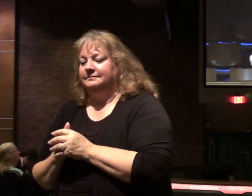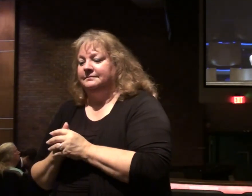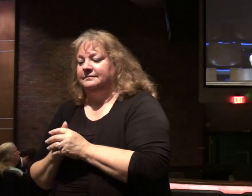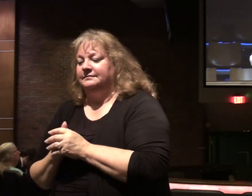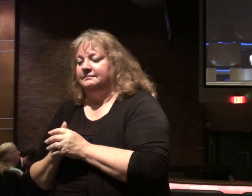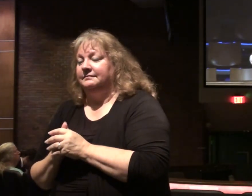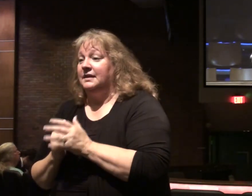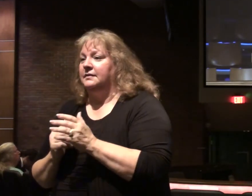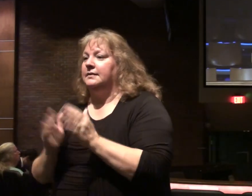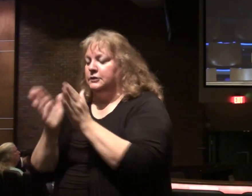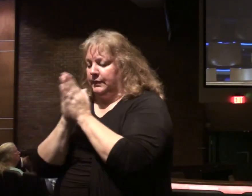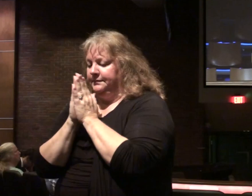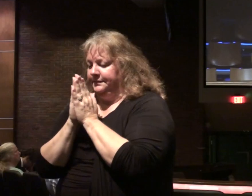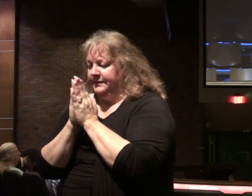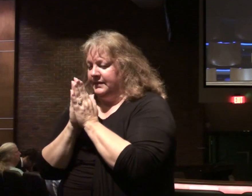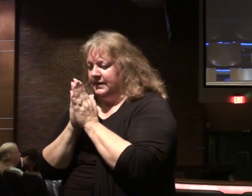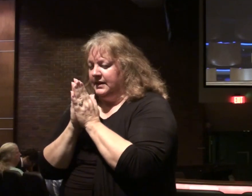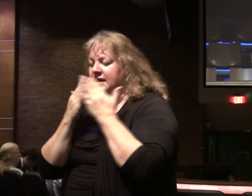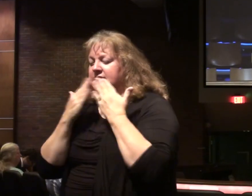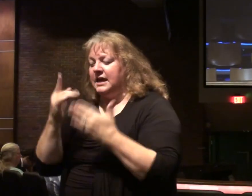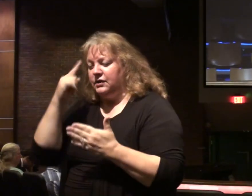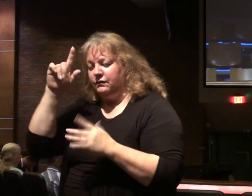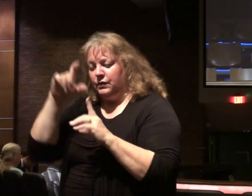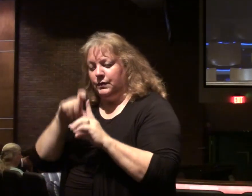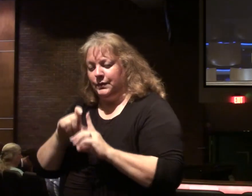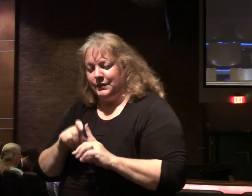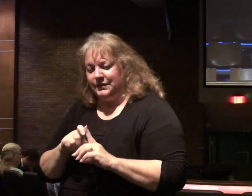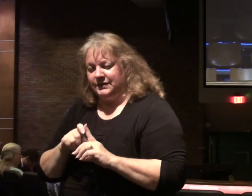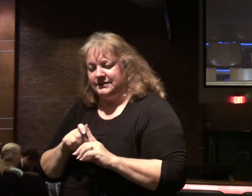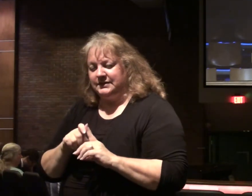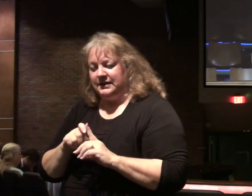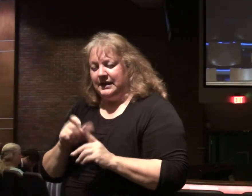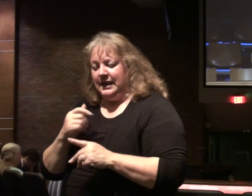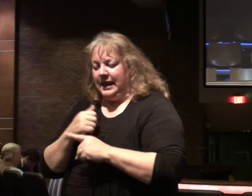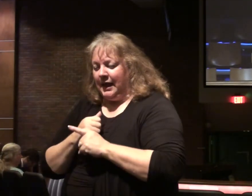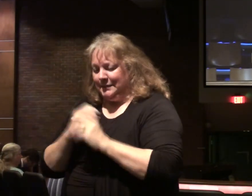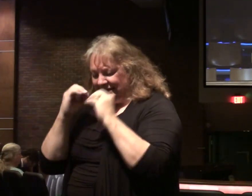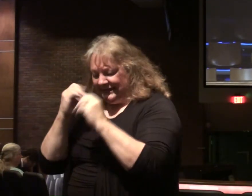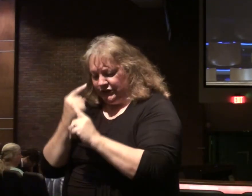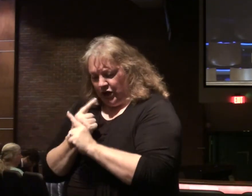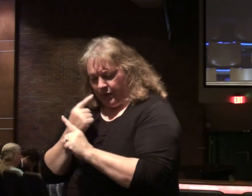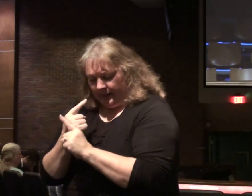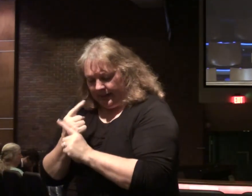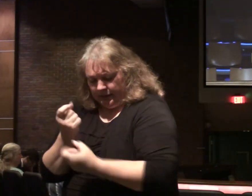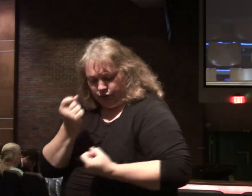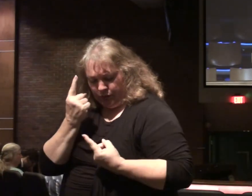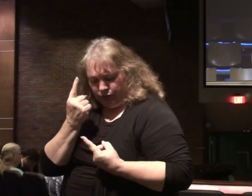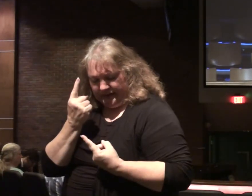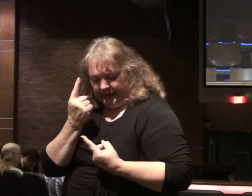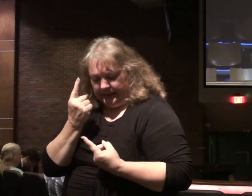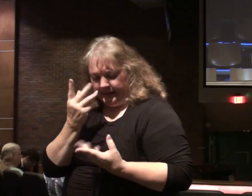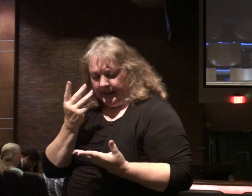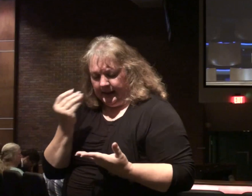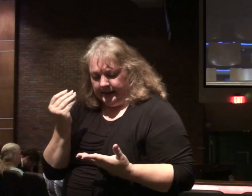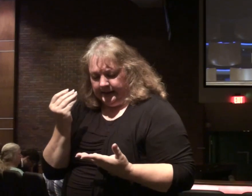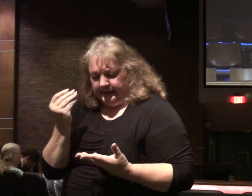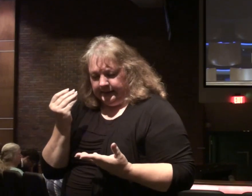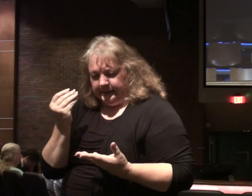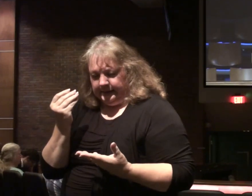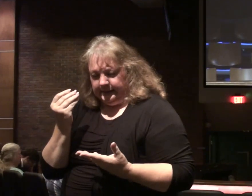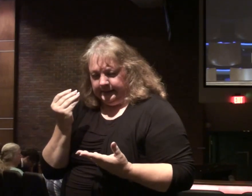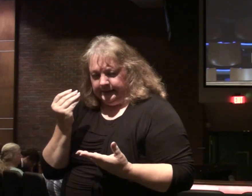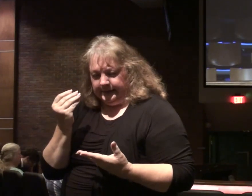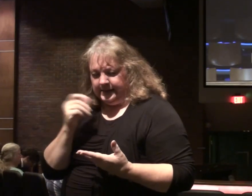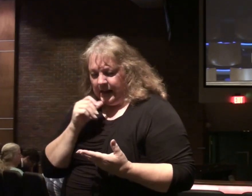Glory to come. That's right. Thank you for your word. Whether it may be handled accurately, whether it understanding, whether it not put the